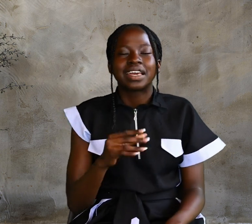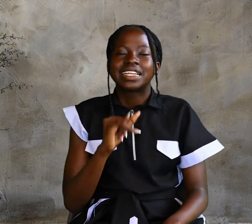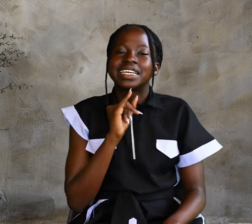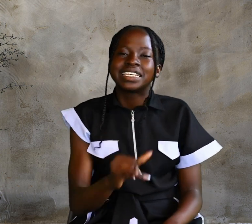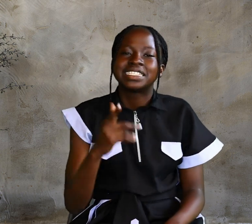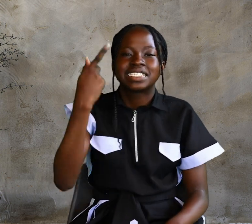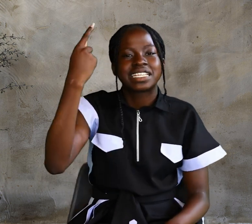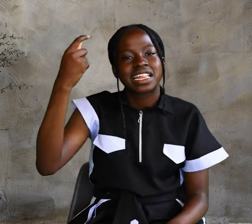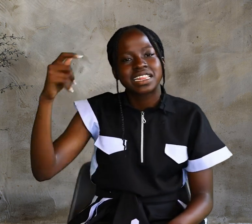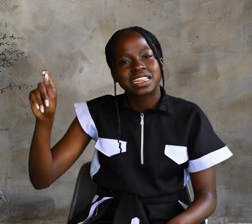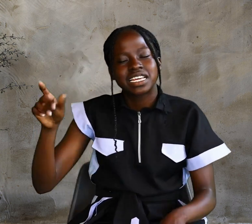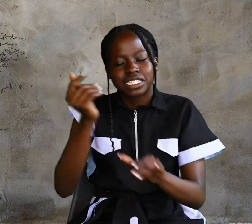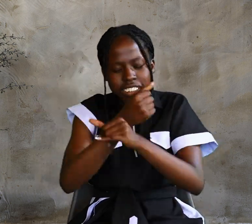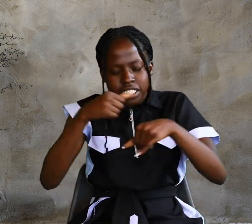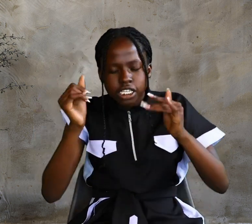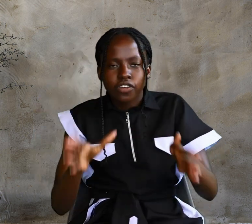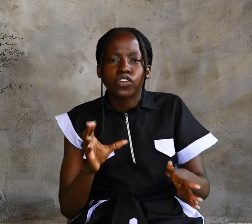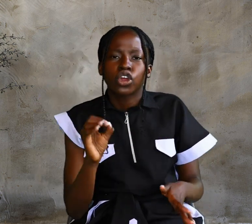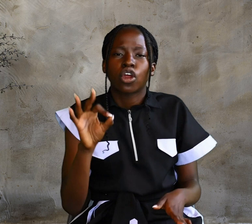the savior of the world.